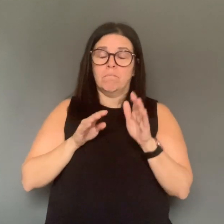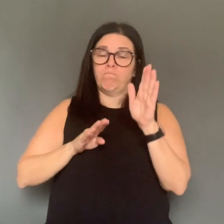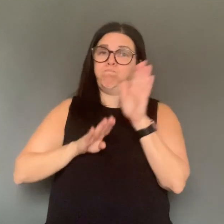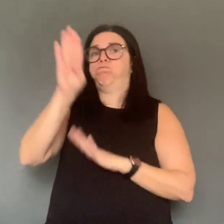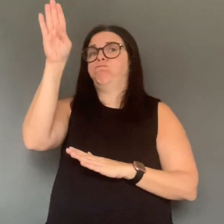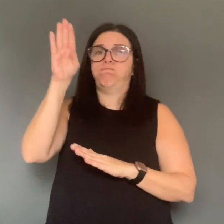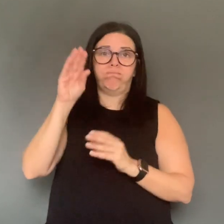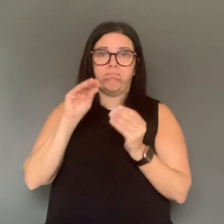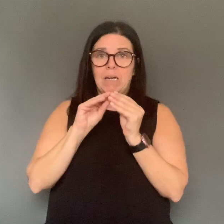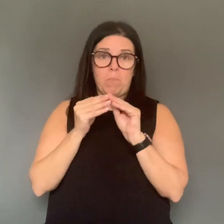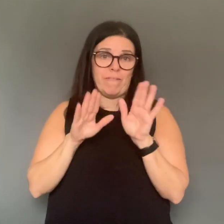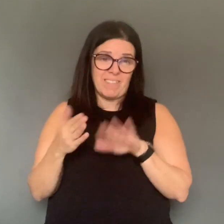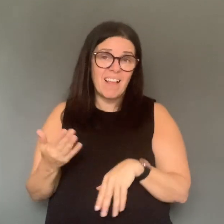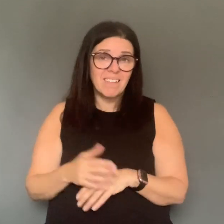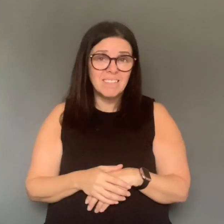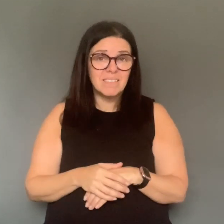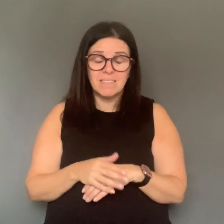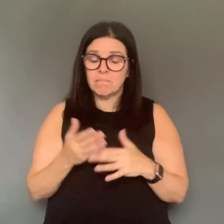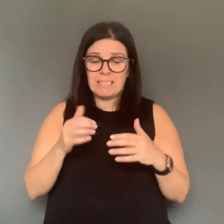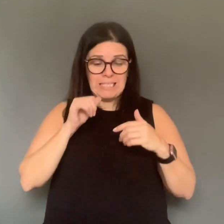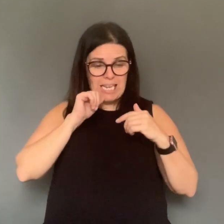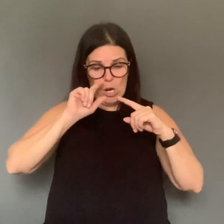Any questions from CBC?